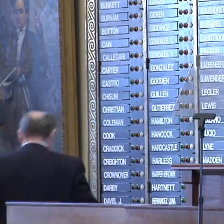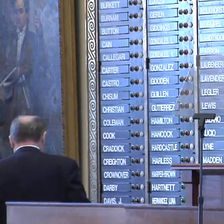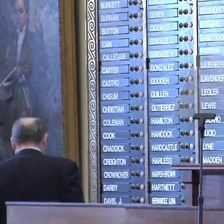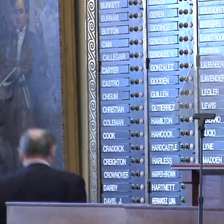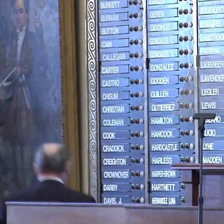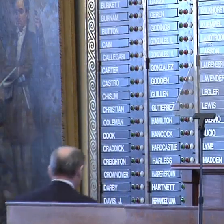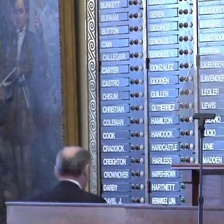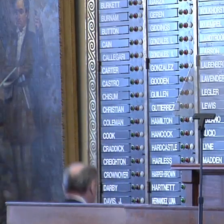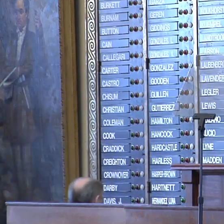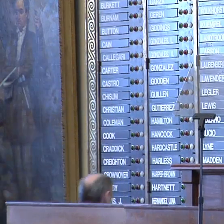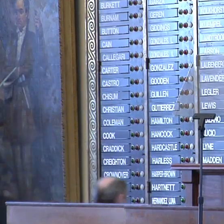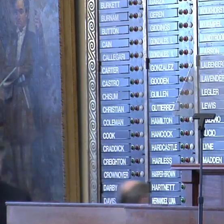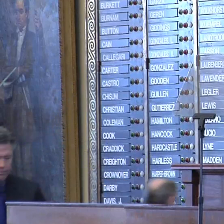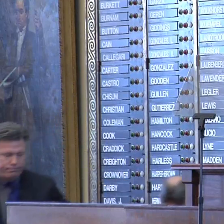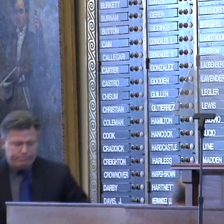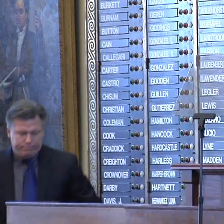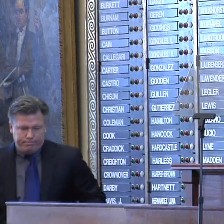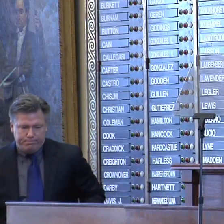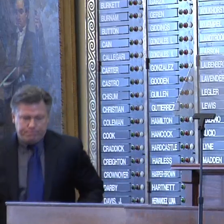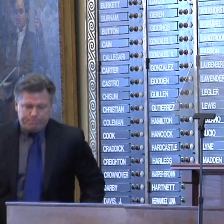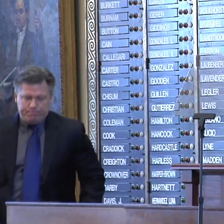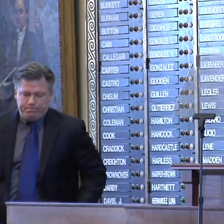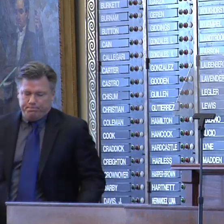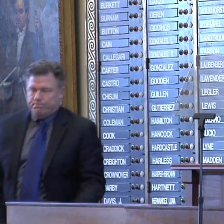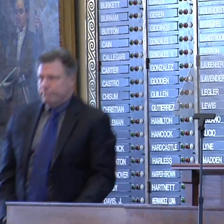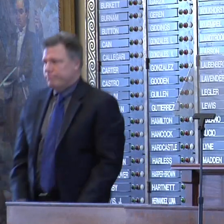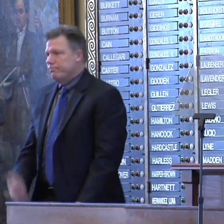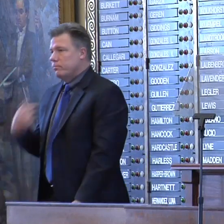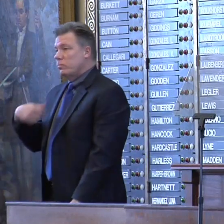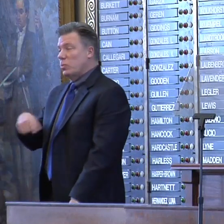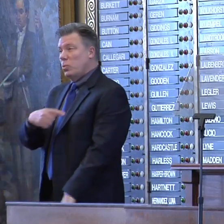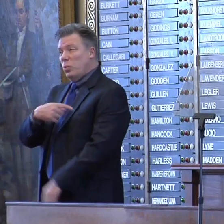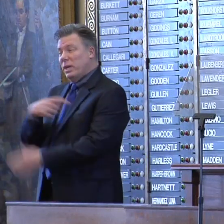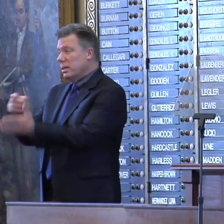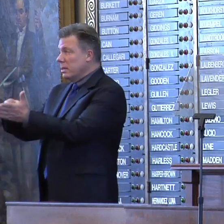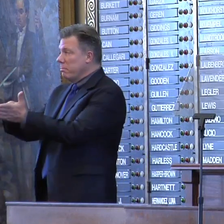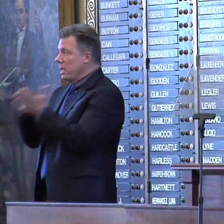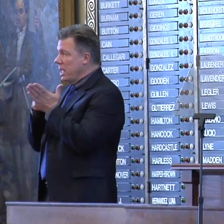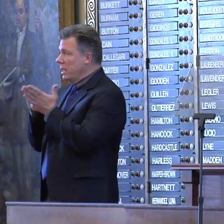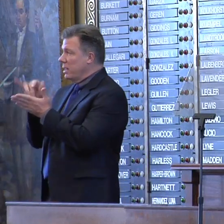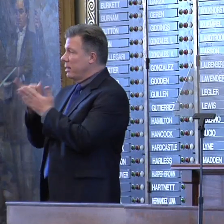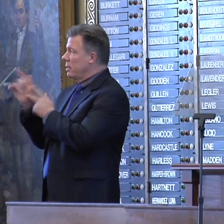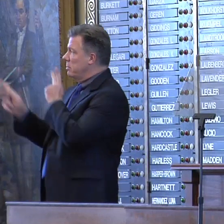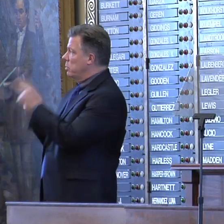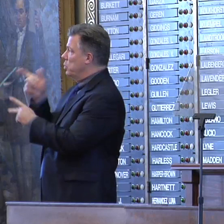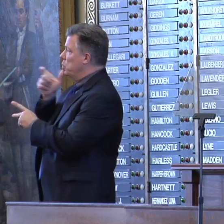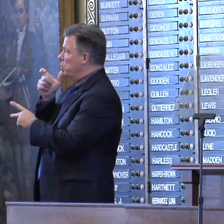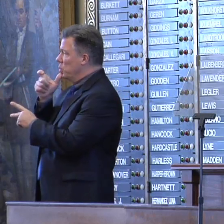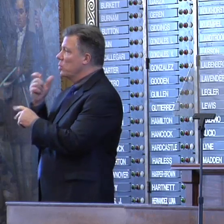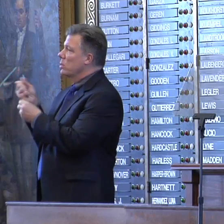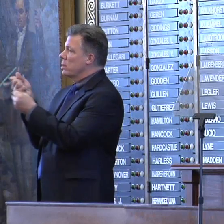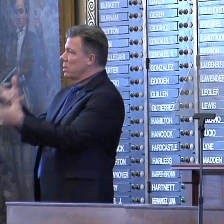Thank you. No, we continue to pray for you as we demand the perpetrators of this brutal crime